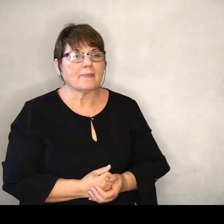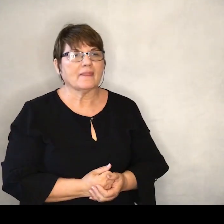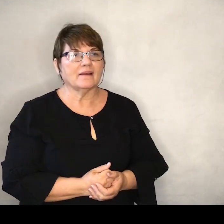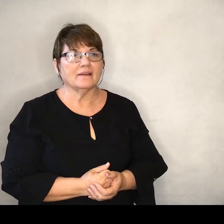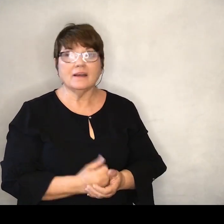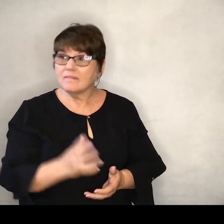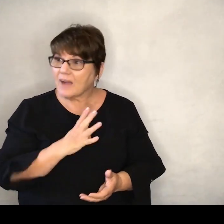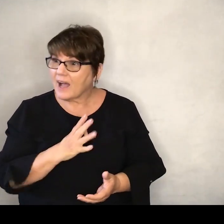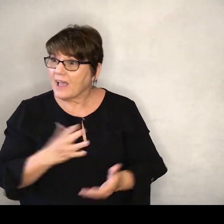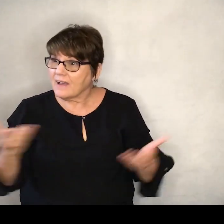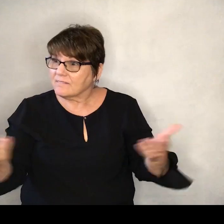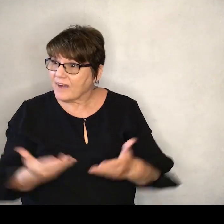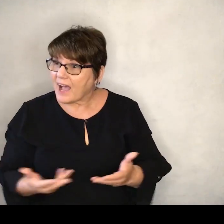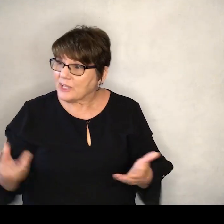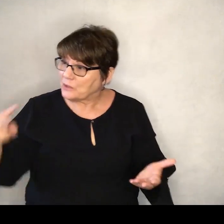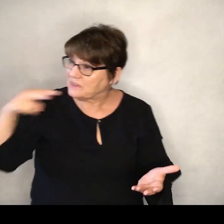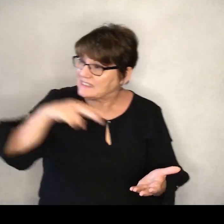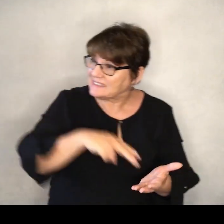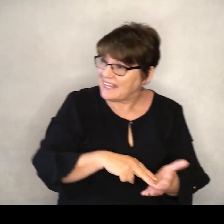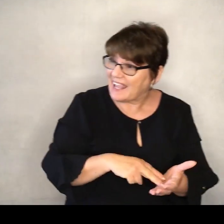All right. I'm going to invite you to stand.